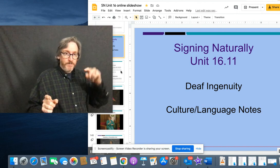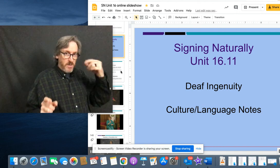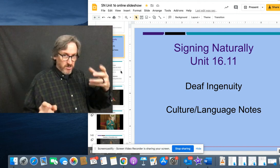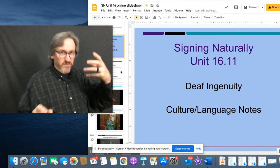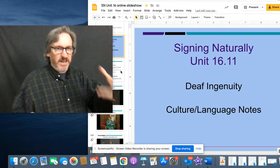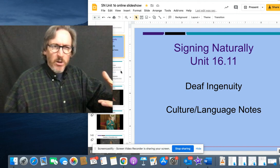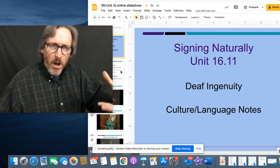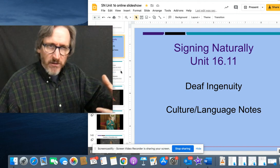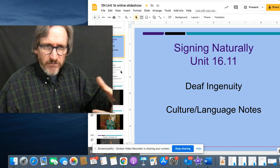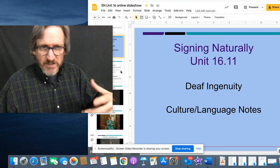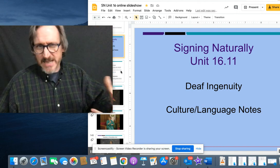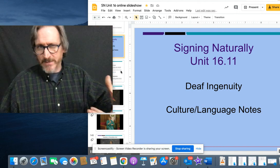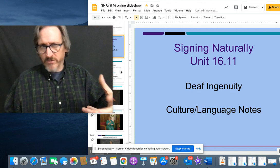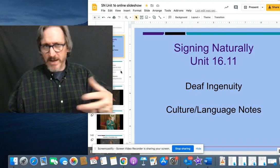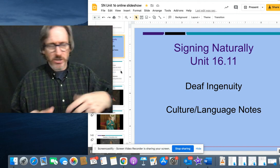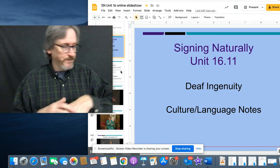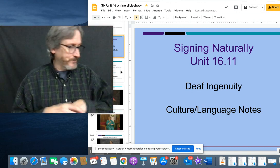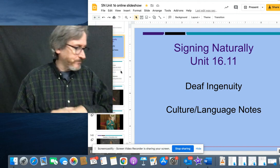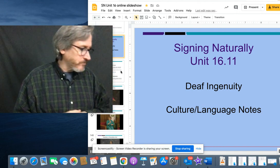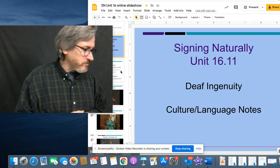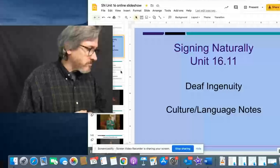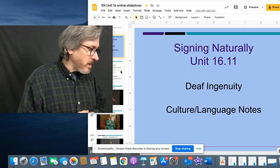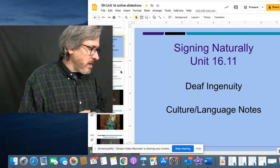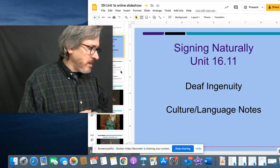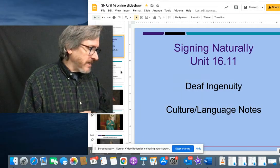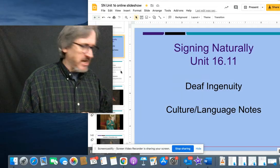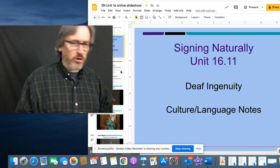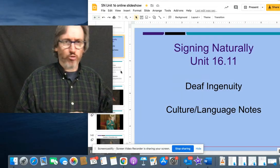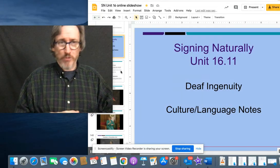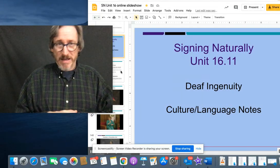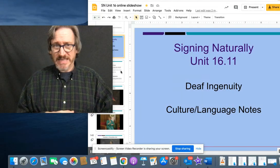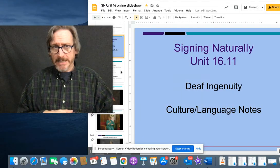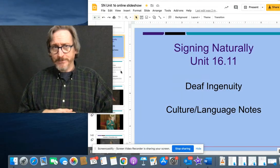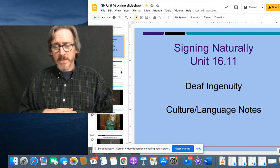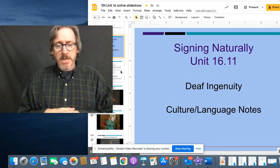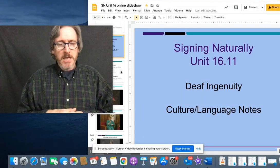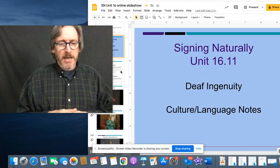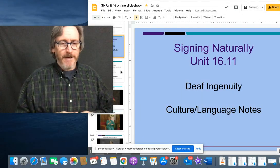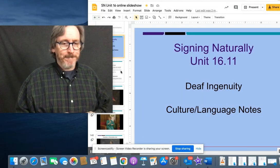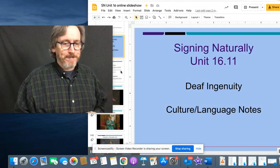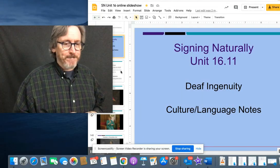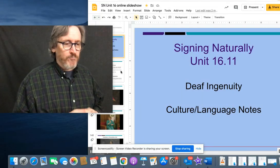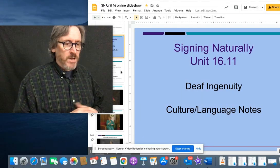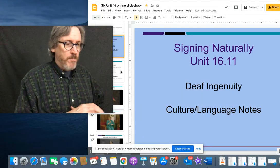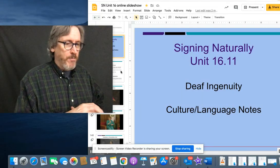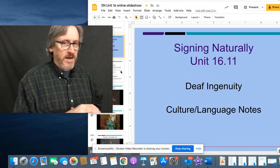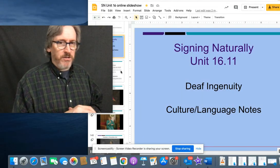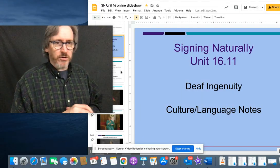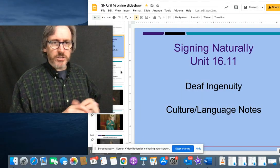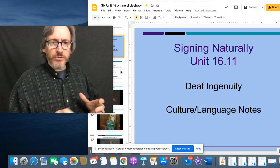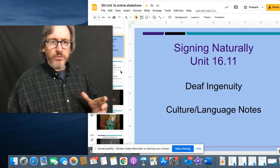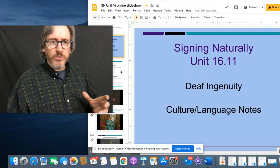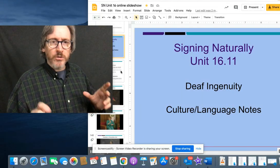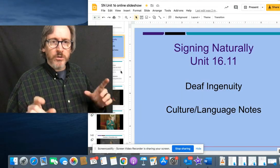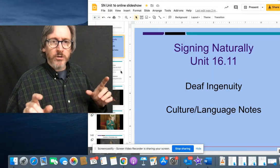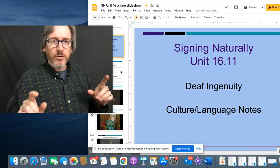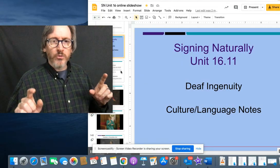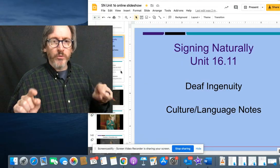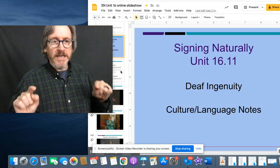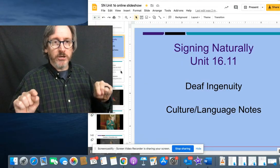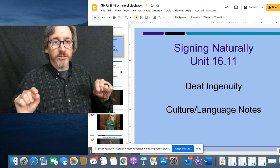include. There's a video of the same information, entitled Reveille. But there are two